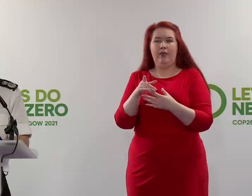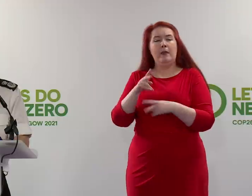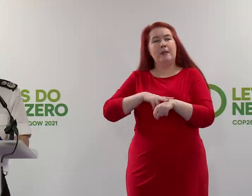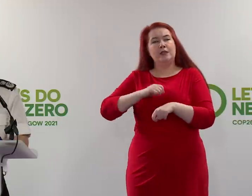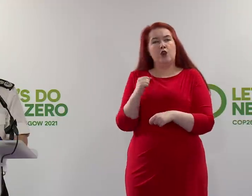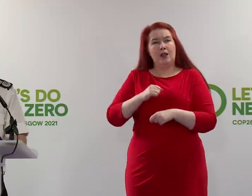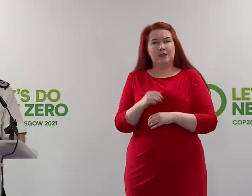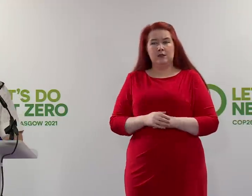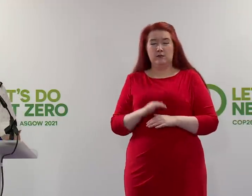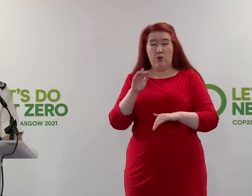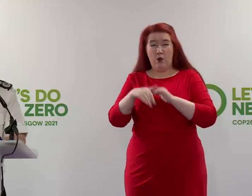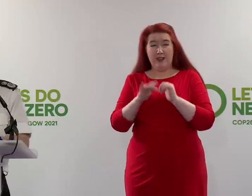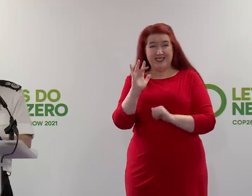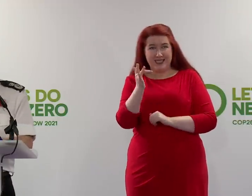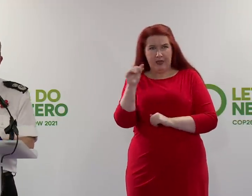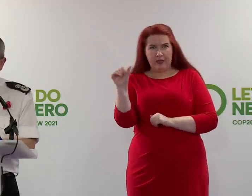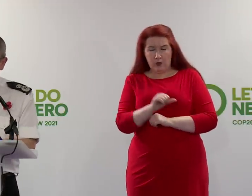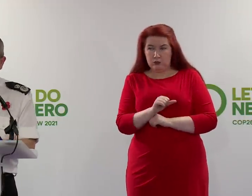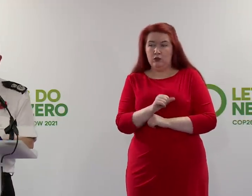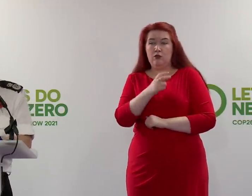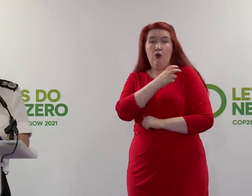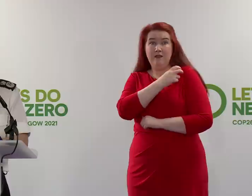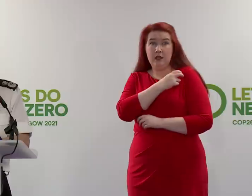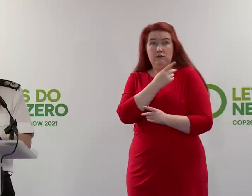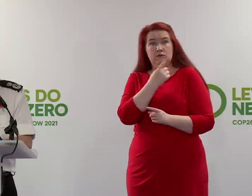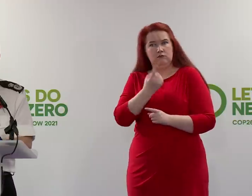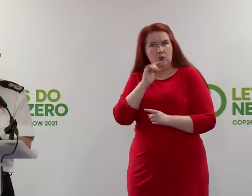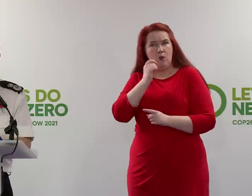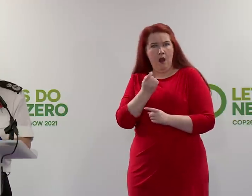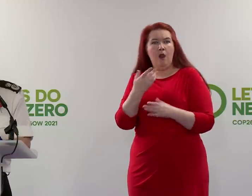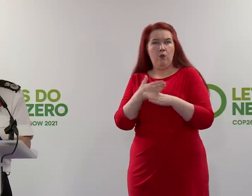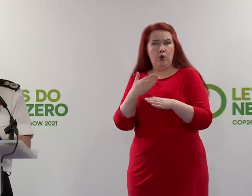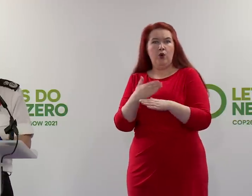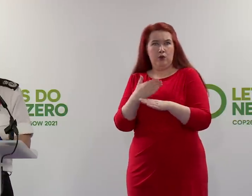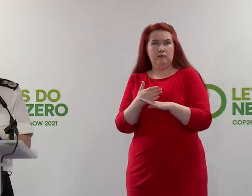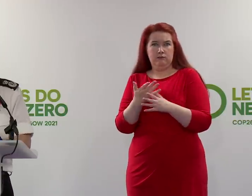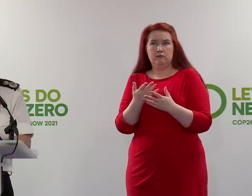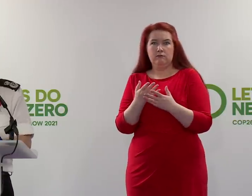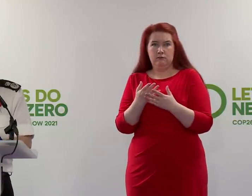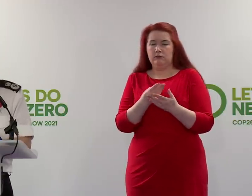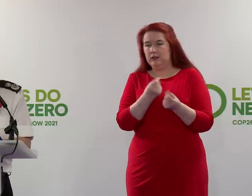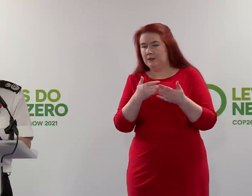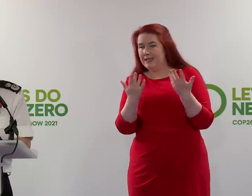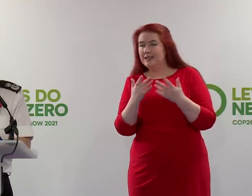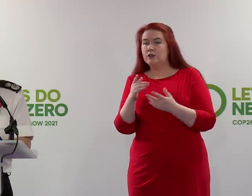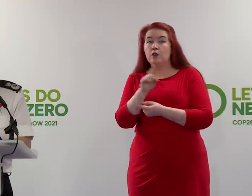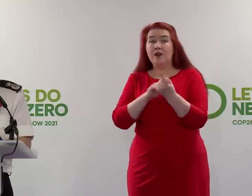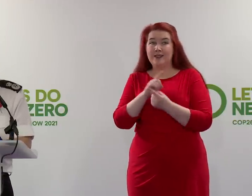Over 10,000 officers will be on duty on some days of the conference.